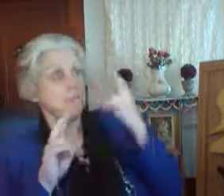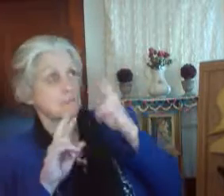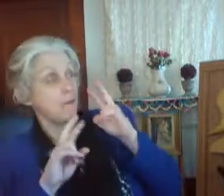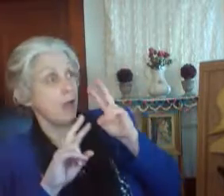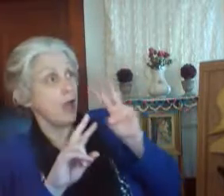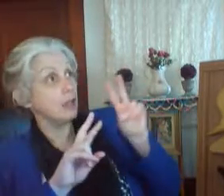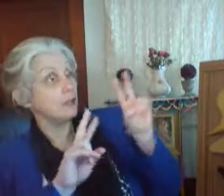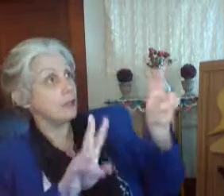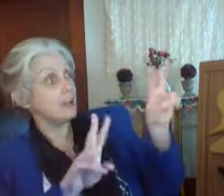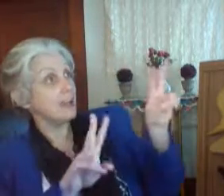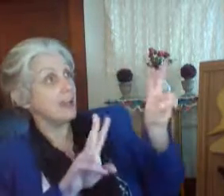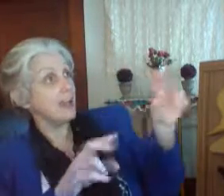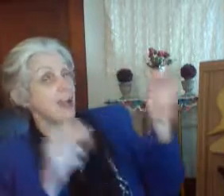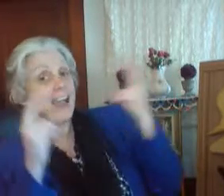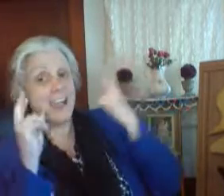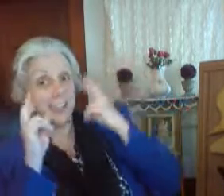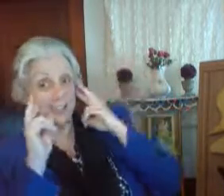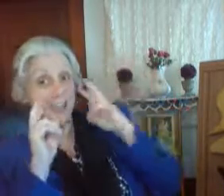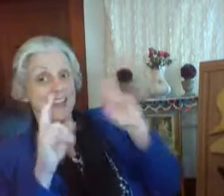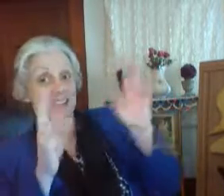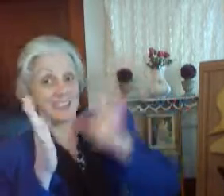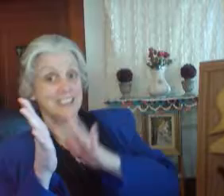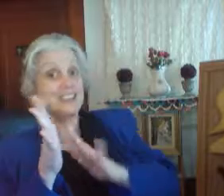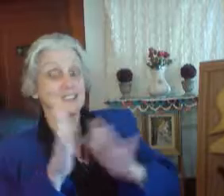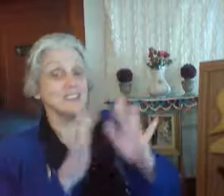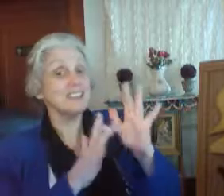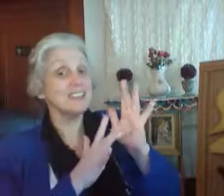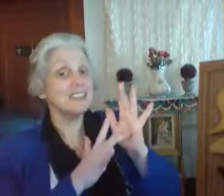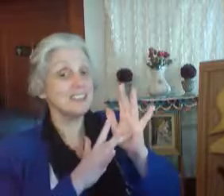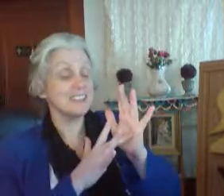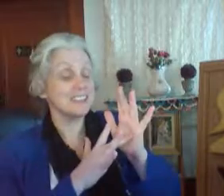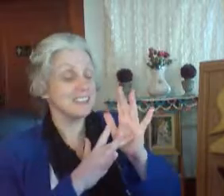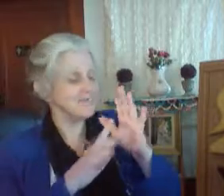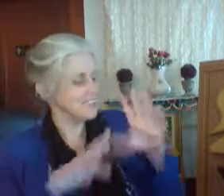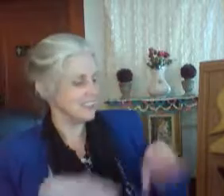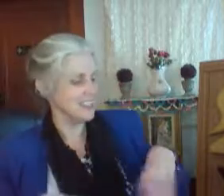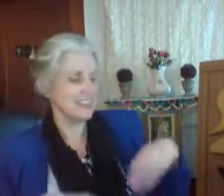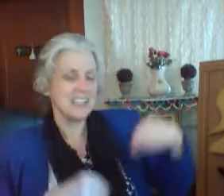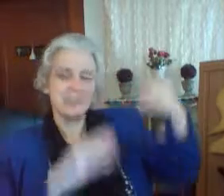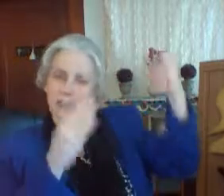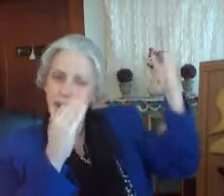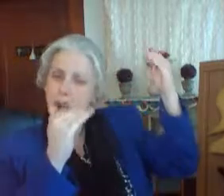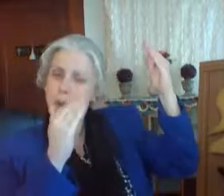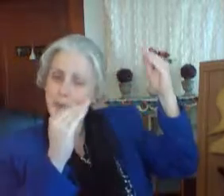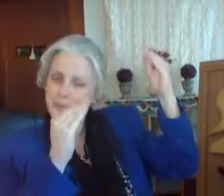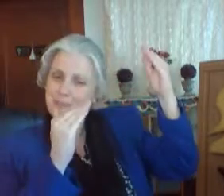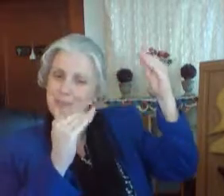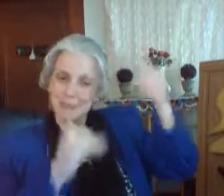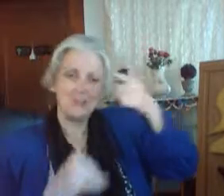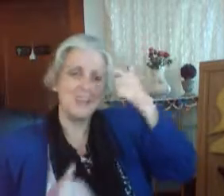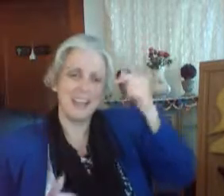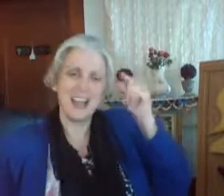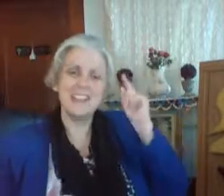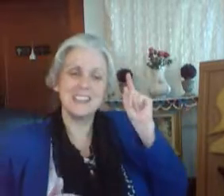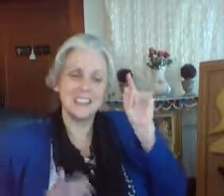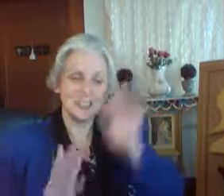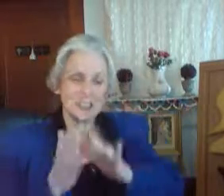away to Jesus, and he tells me